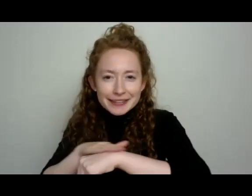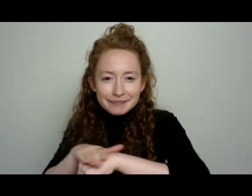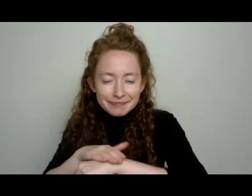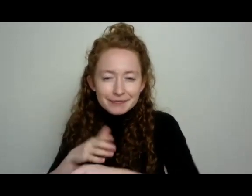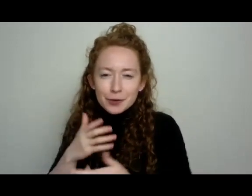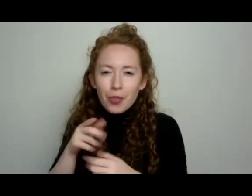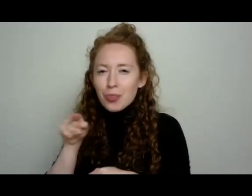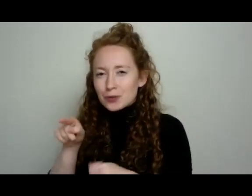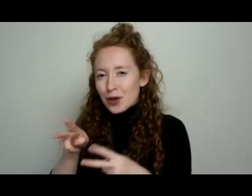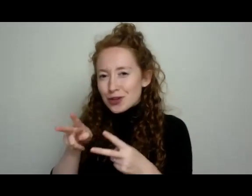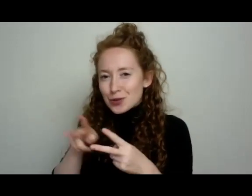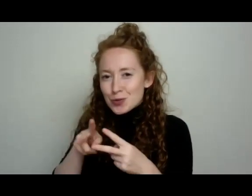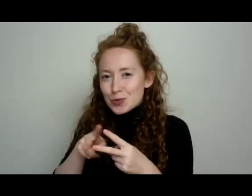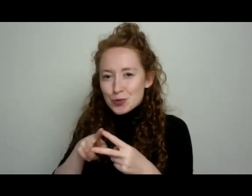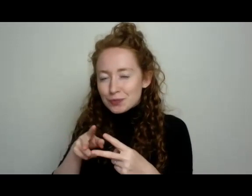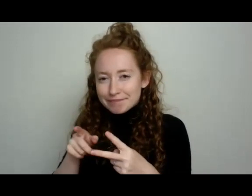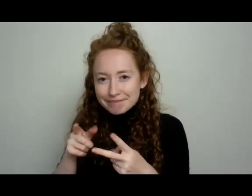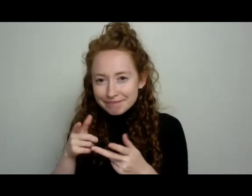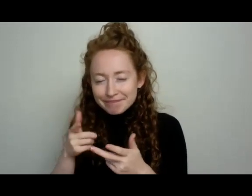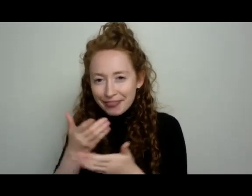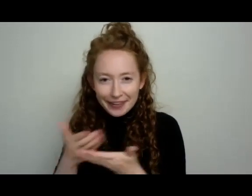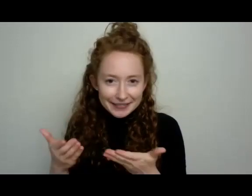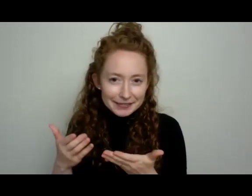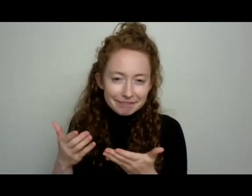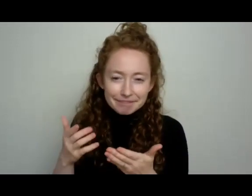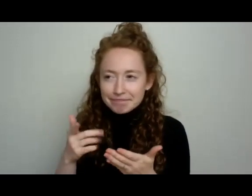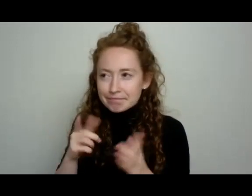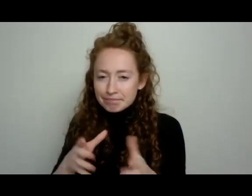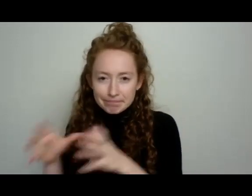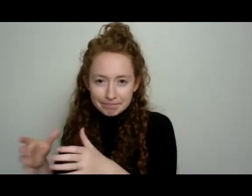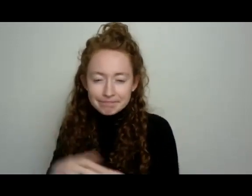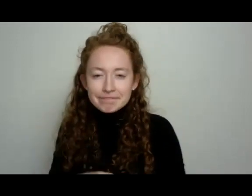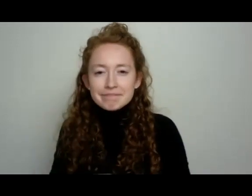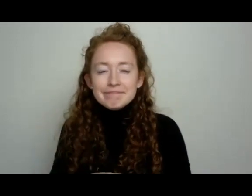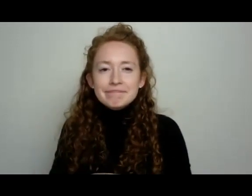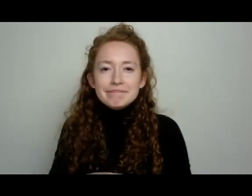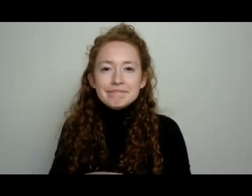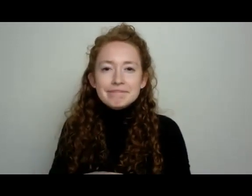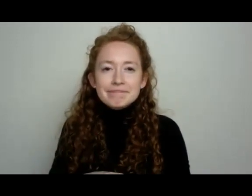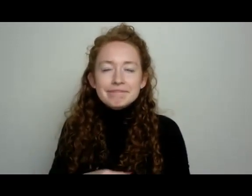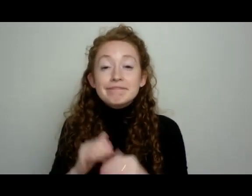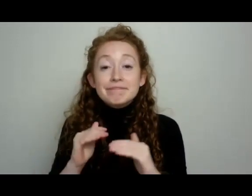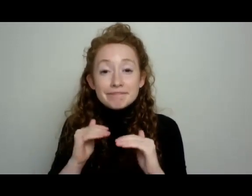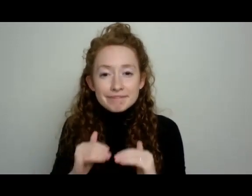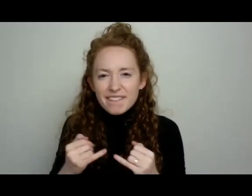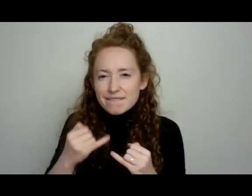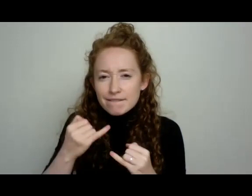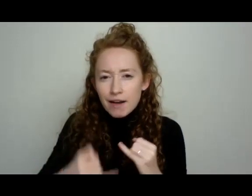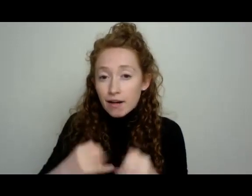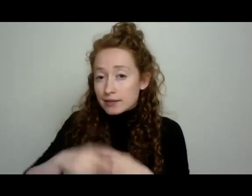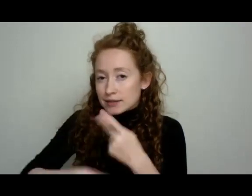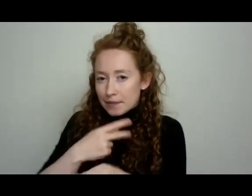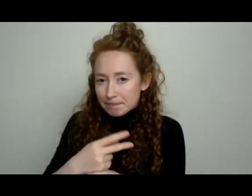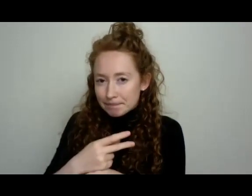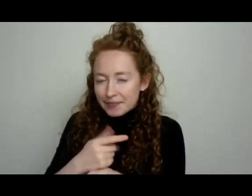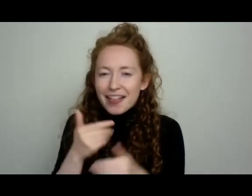those are the two departments that a burpless cucumber might fall into. And our final type of cucumber, let's